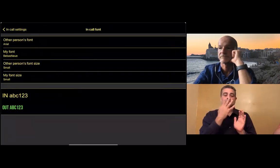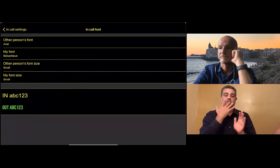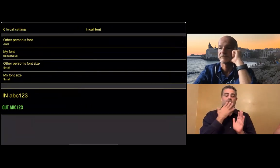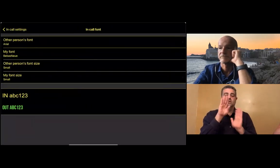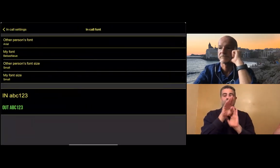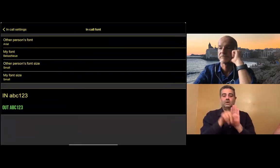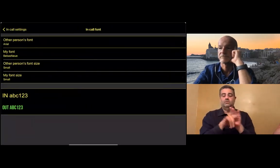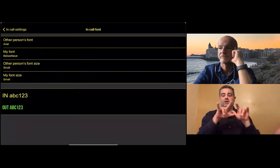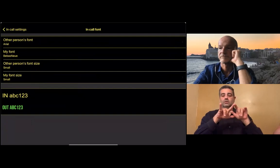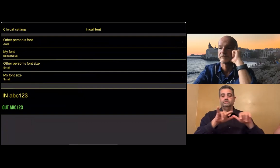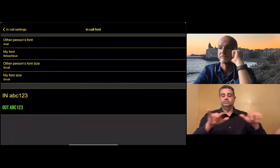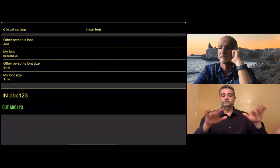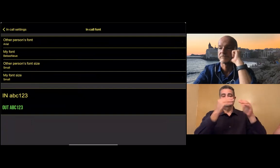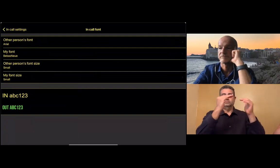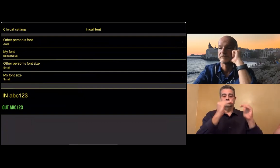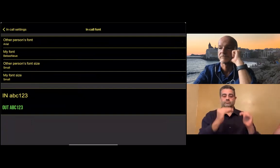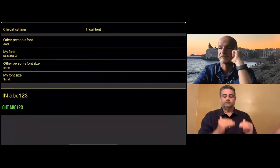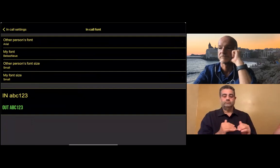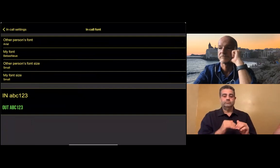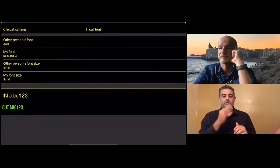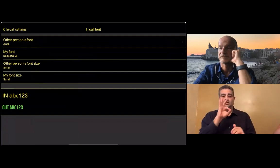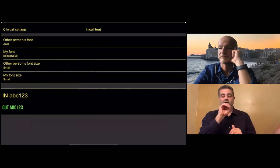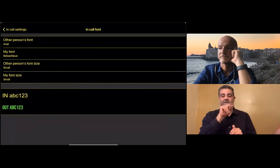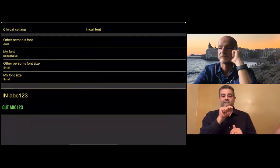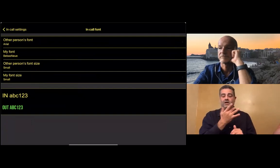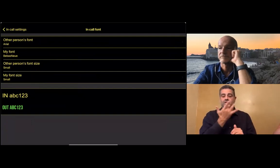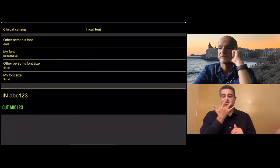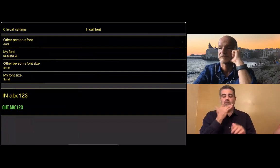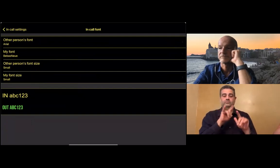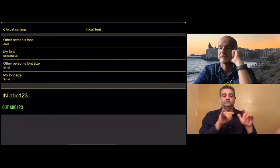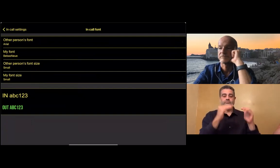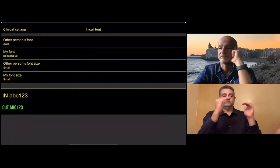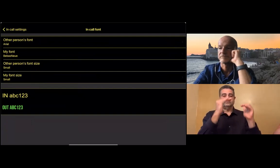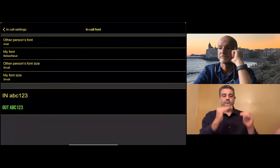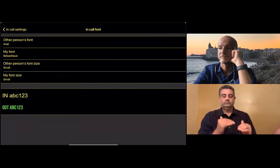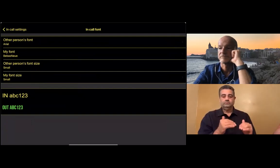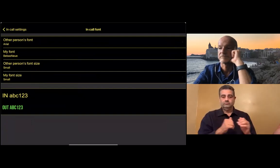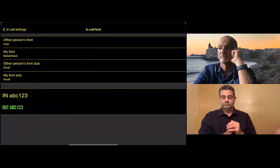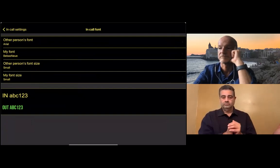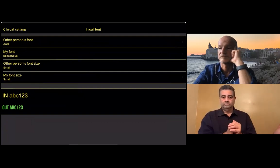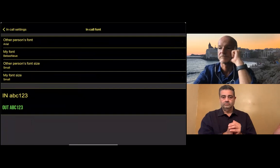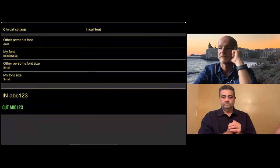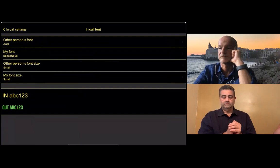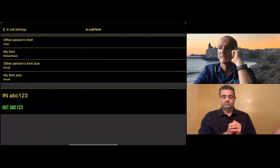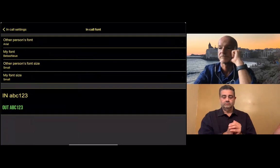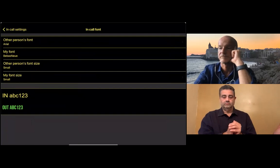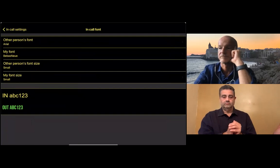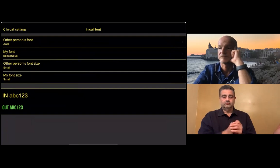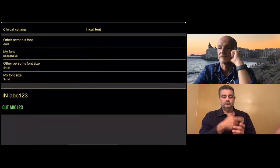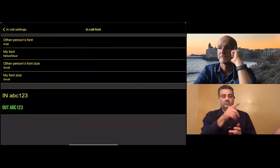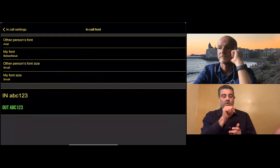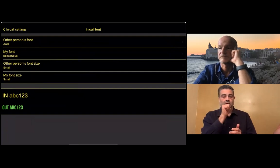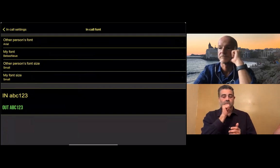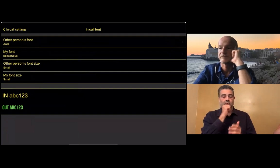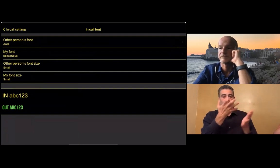on how that text can be uniquely set for that individual's